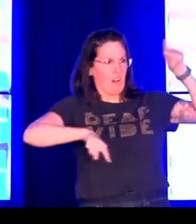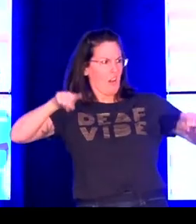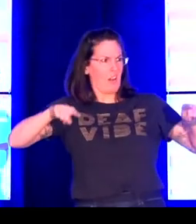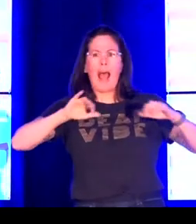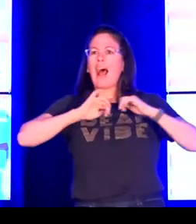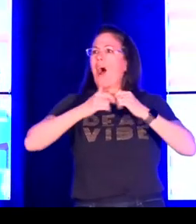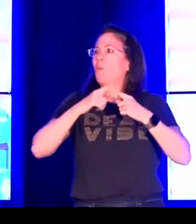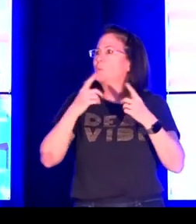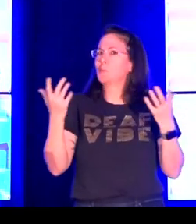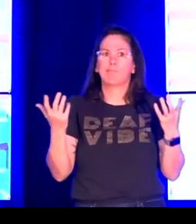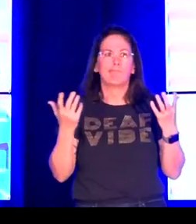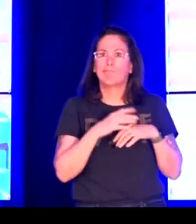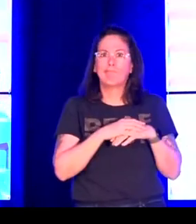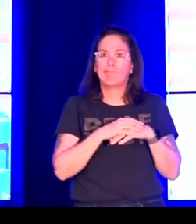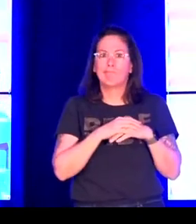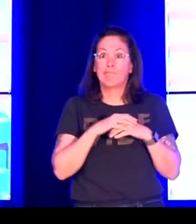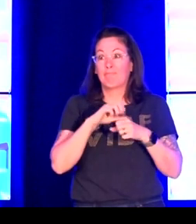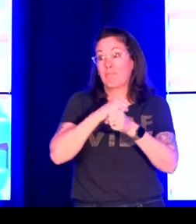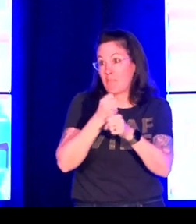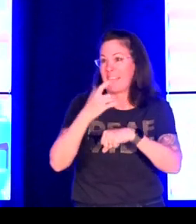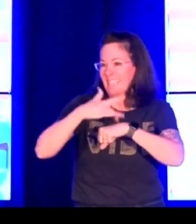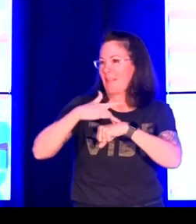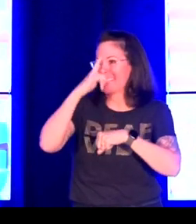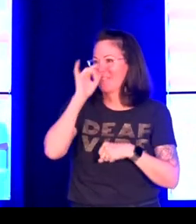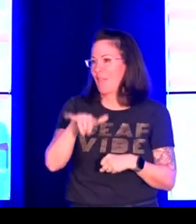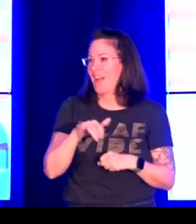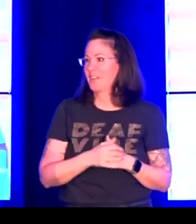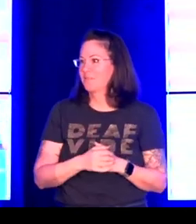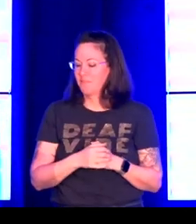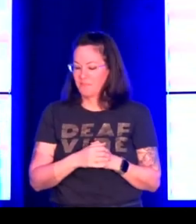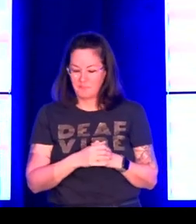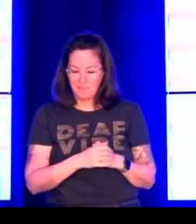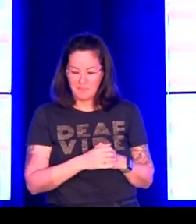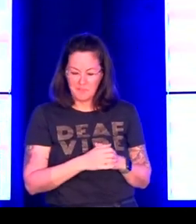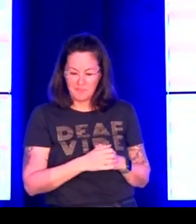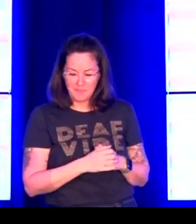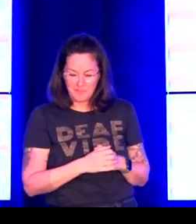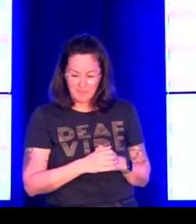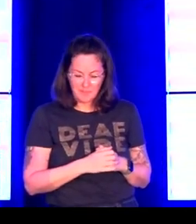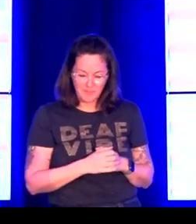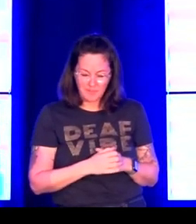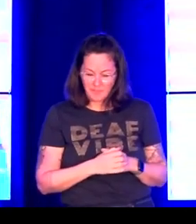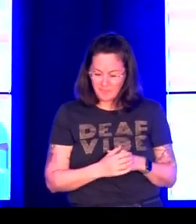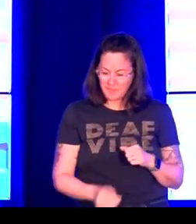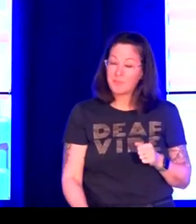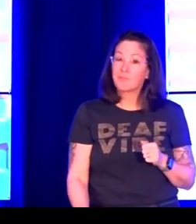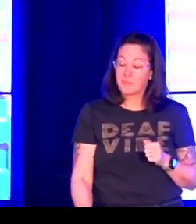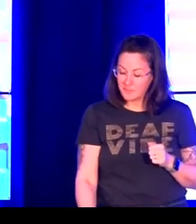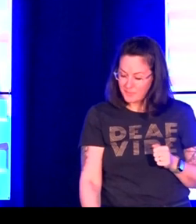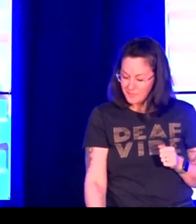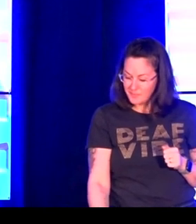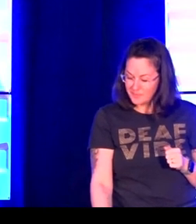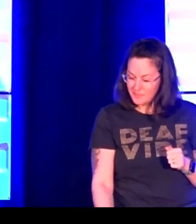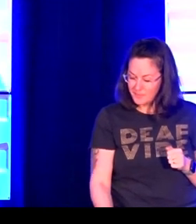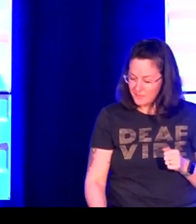work, how our embodied identities, embodied experiences play into that, and how we make